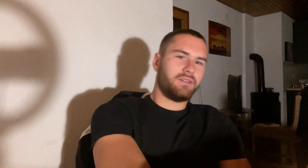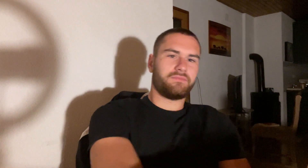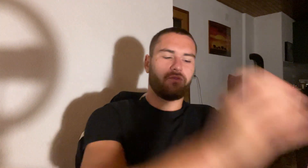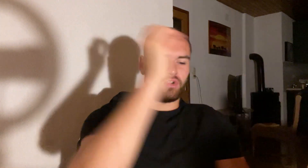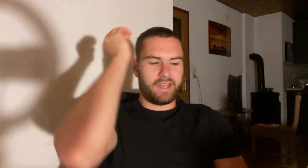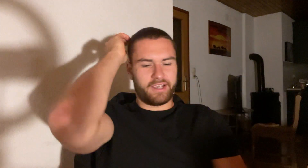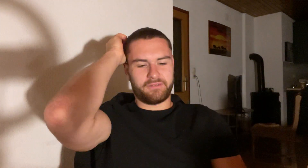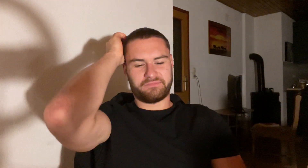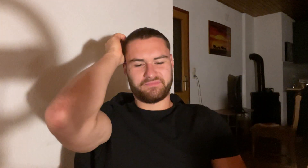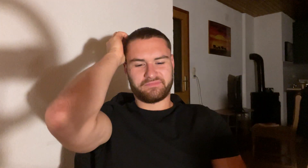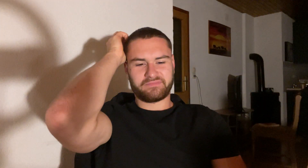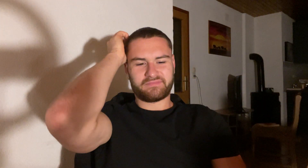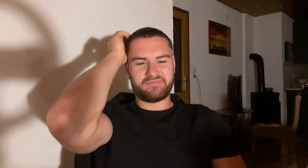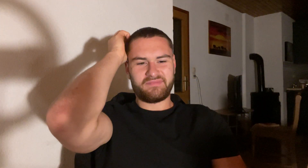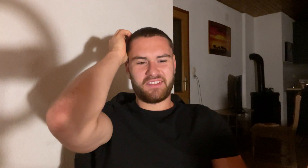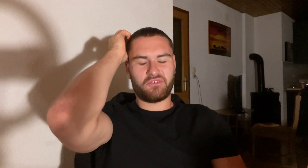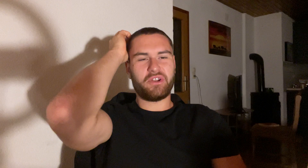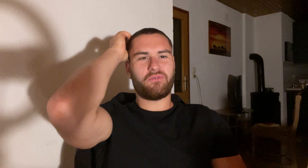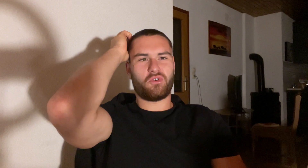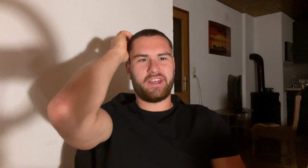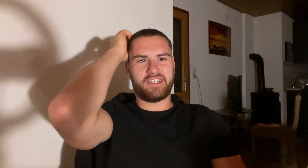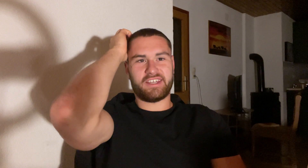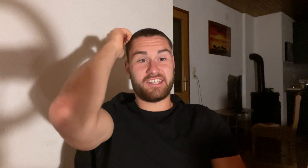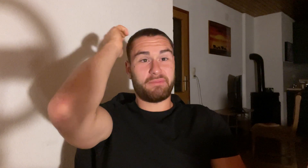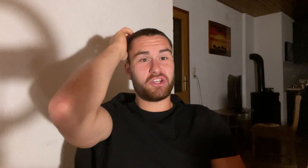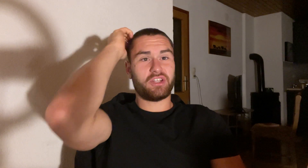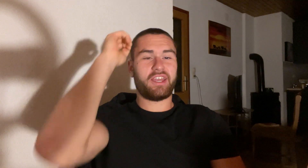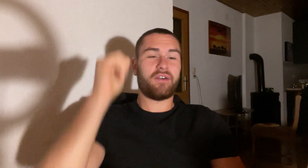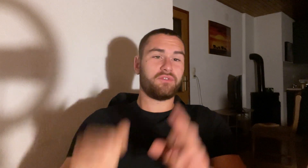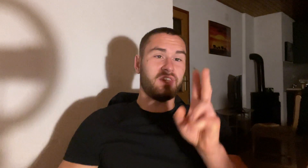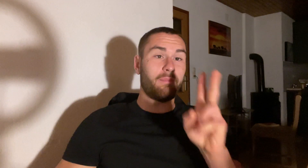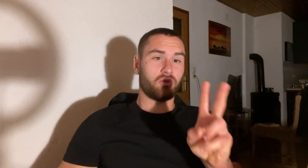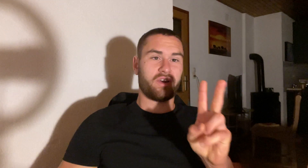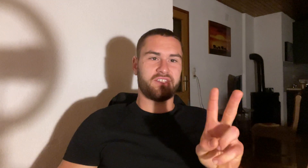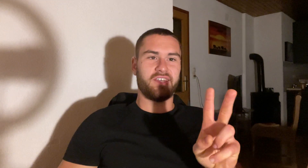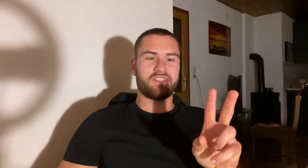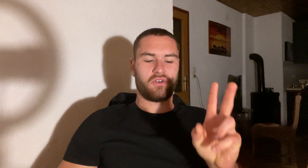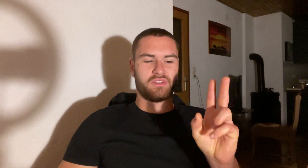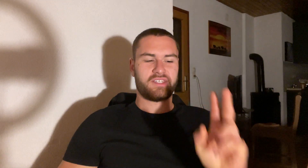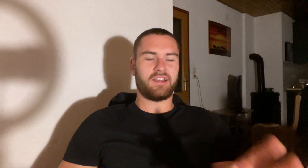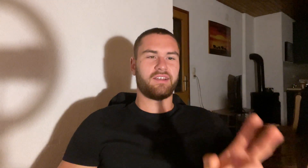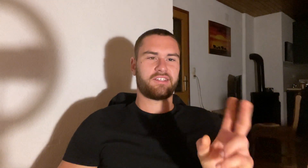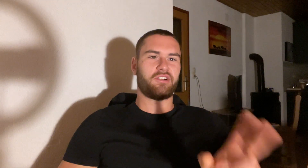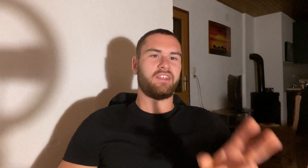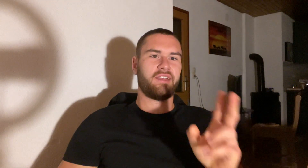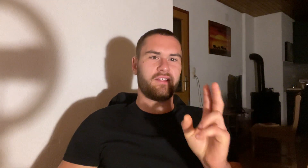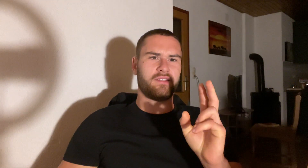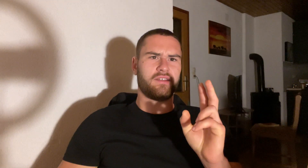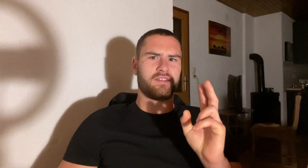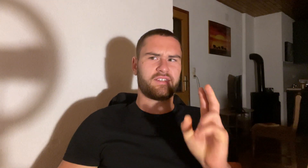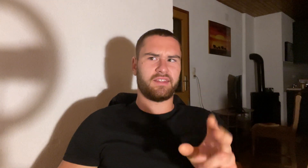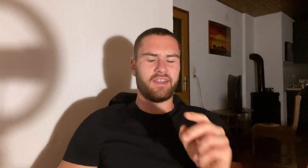for like three to four days and especially have double rest days on Saturday and Sunday,